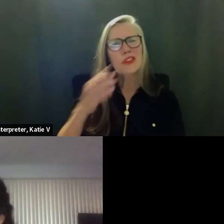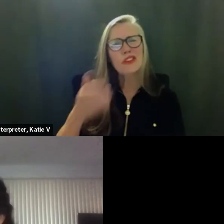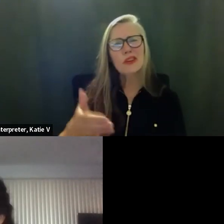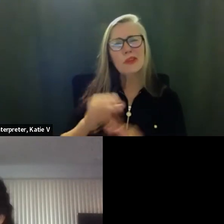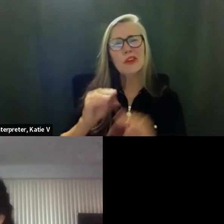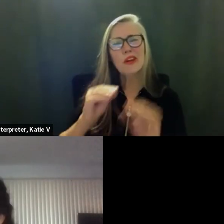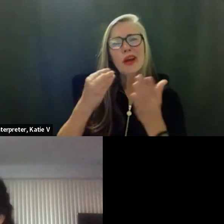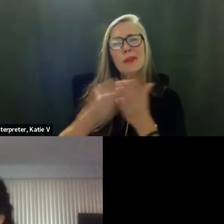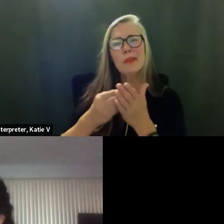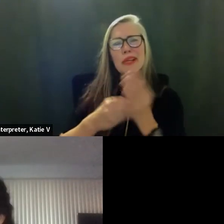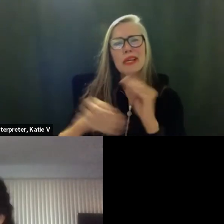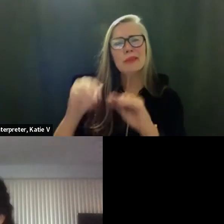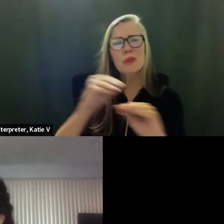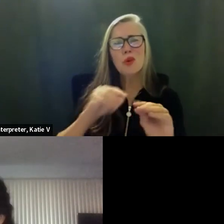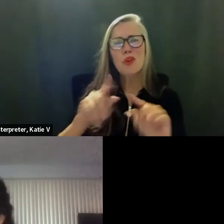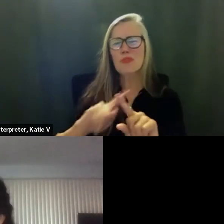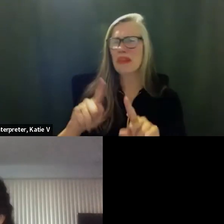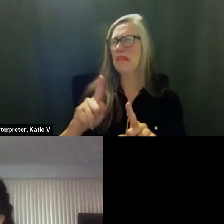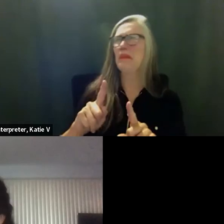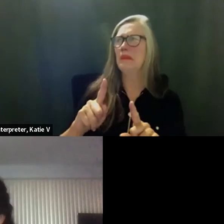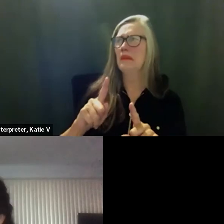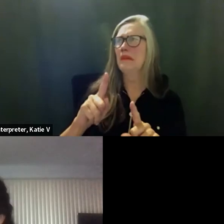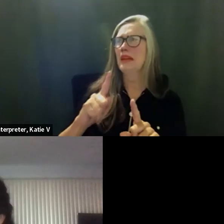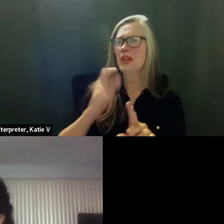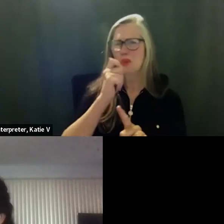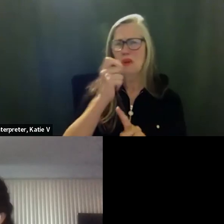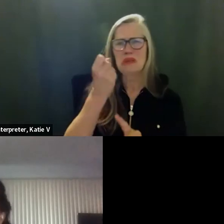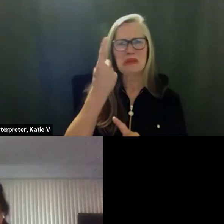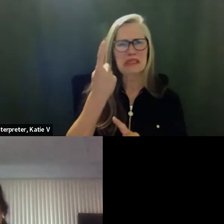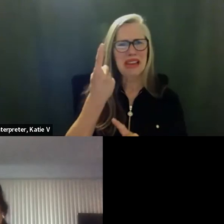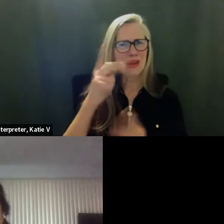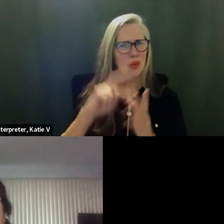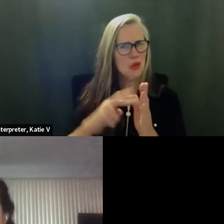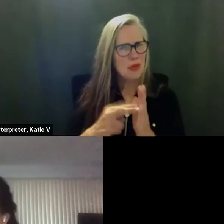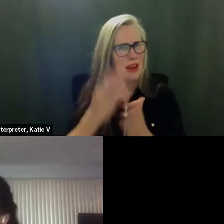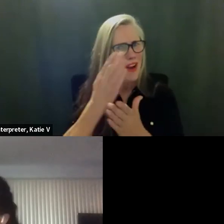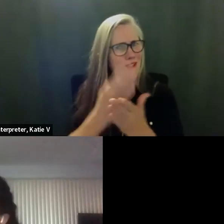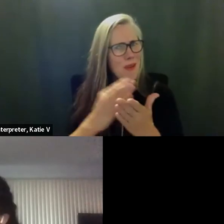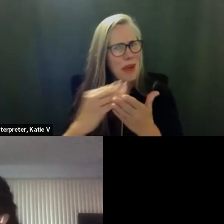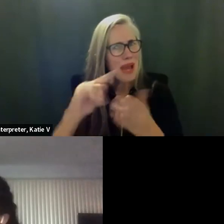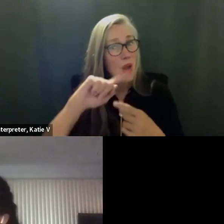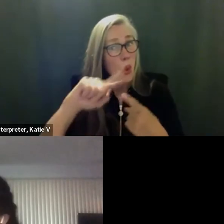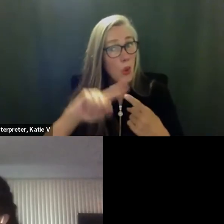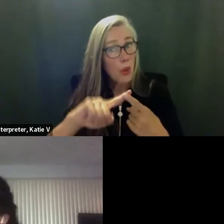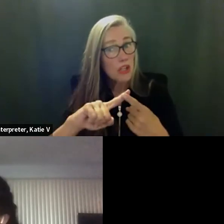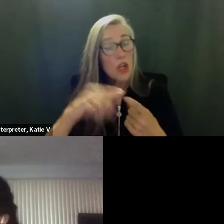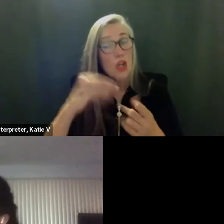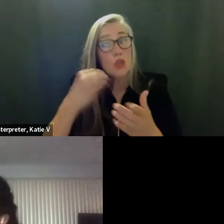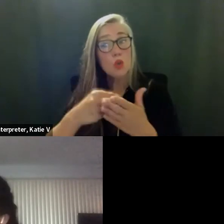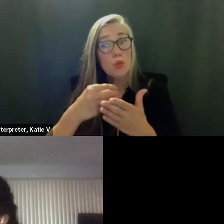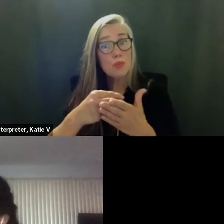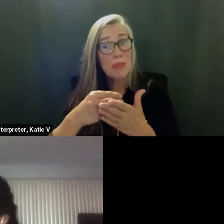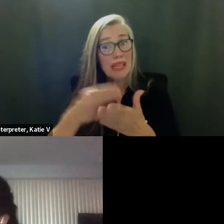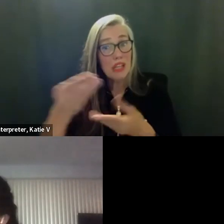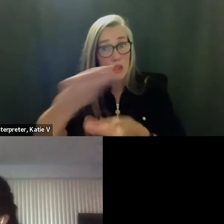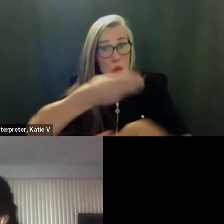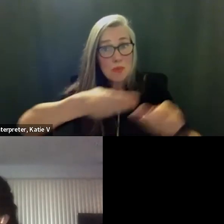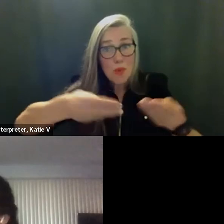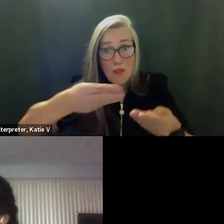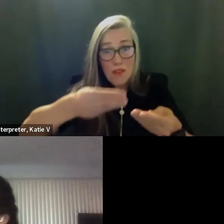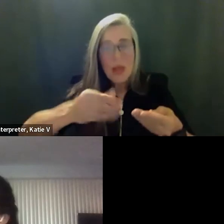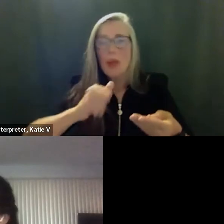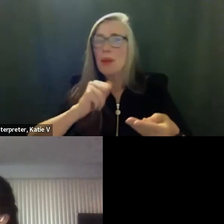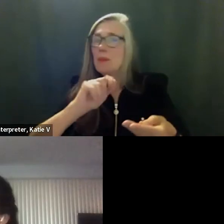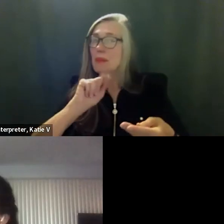that's where you see me asking but i would ask that anyway as we're doing budgets just to make sure that where we're moving money from that it's not decreasing services at all so